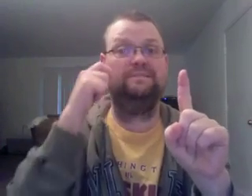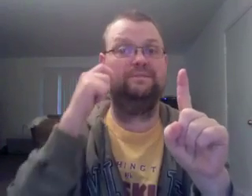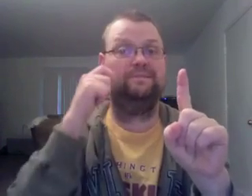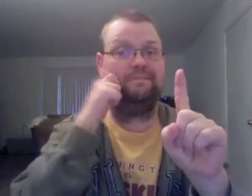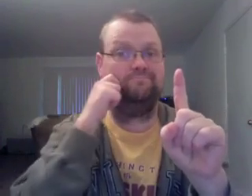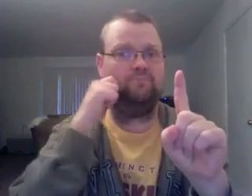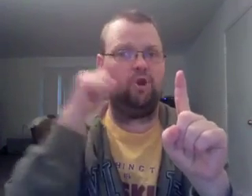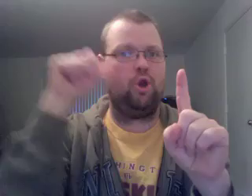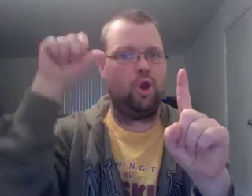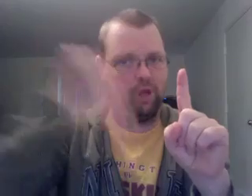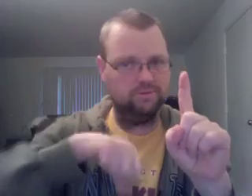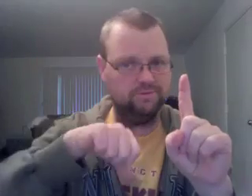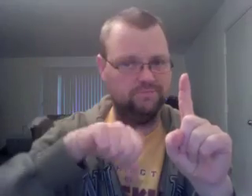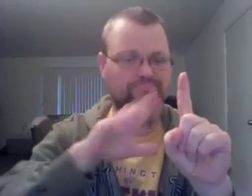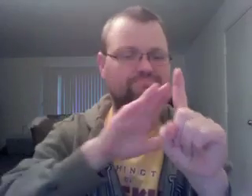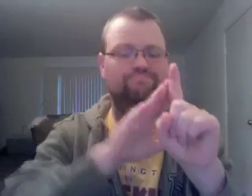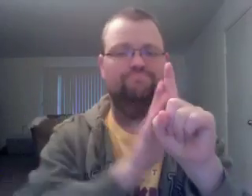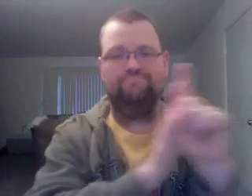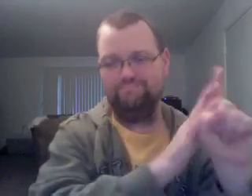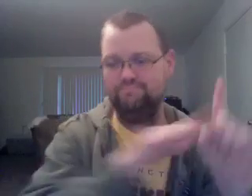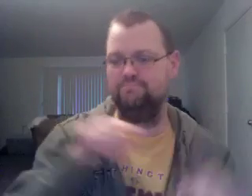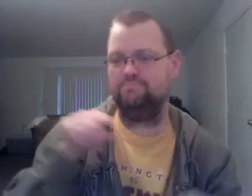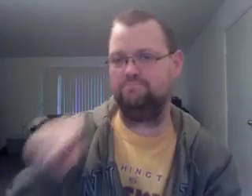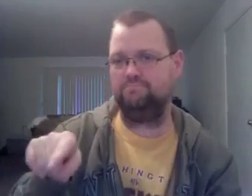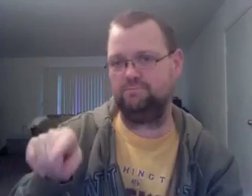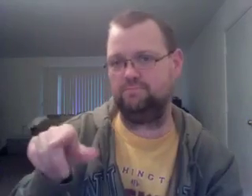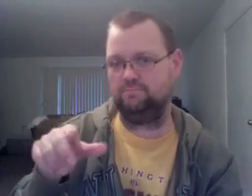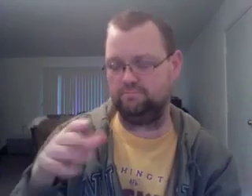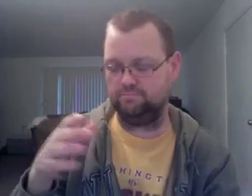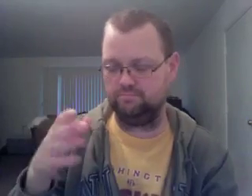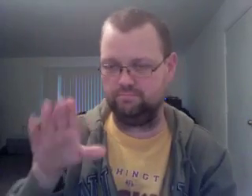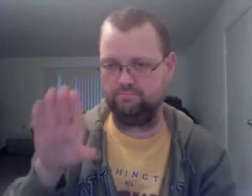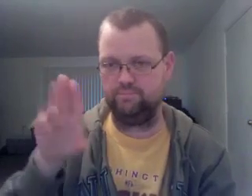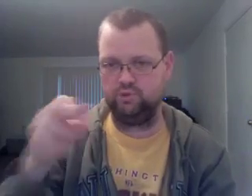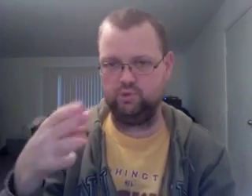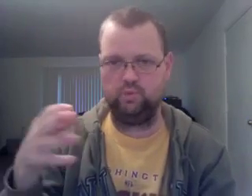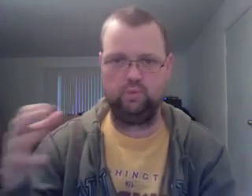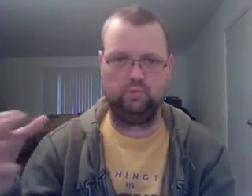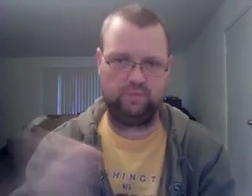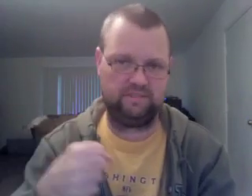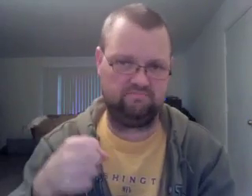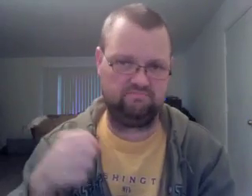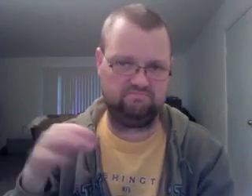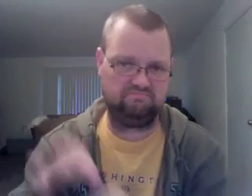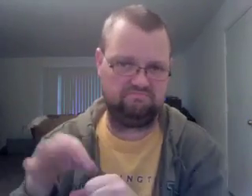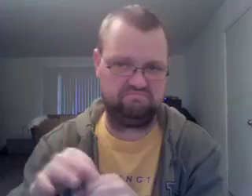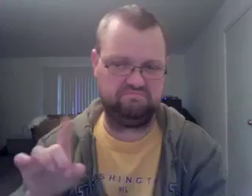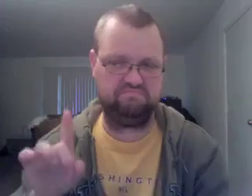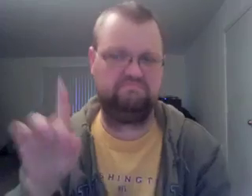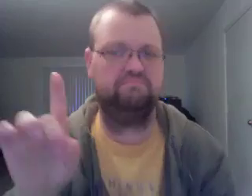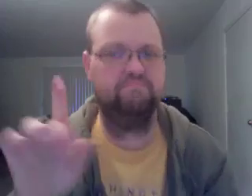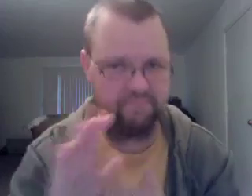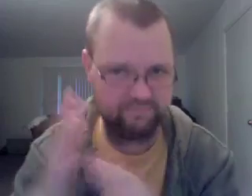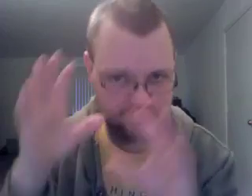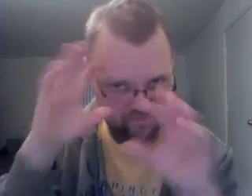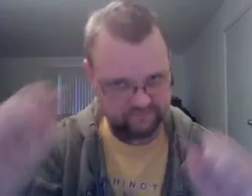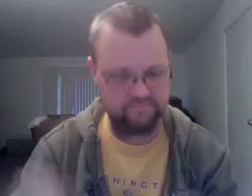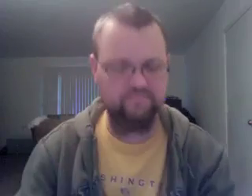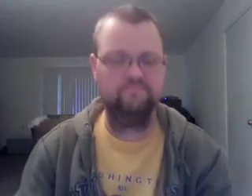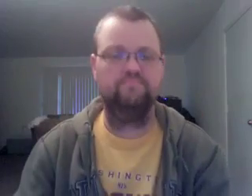-mile oval. But he's doing a long run right there. He's hanging on the race car. He was three in. They made a pair of pressure cake. And now he's three in and